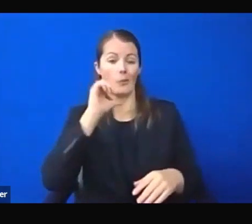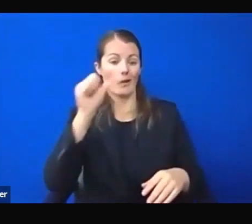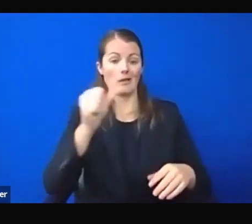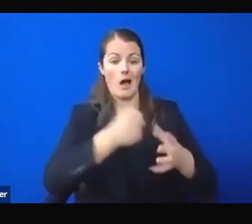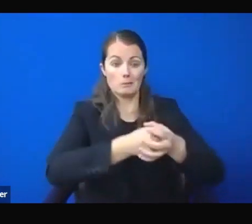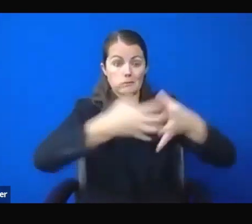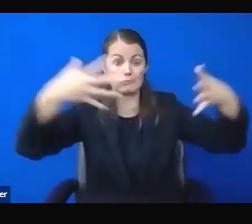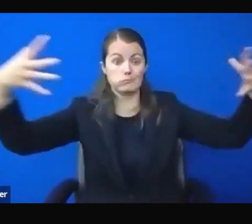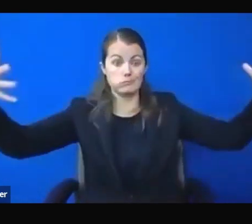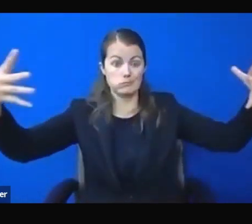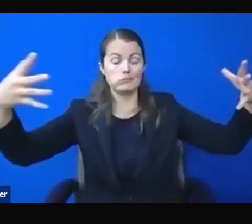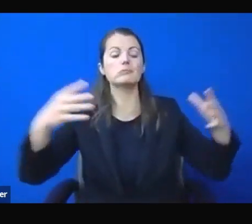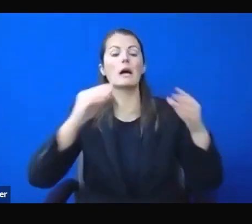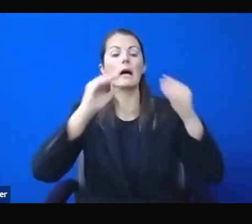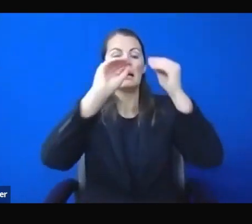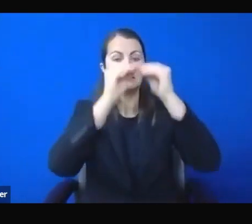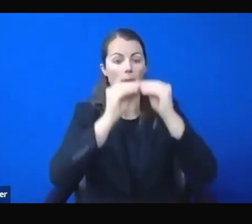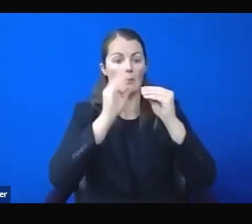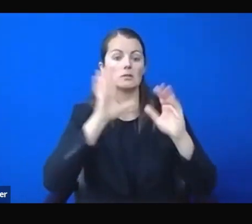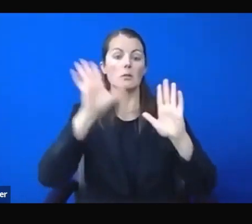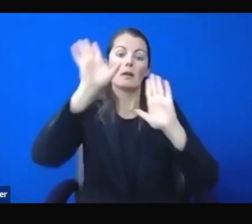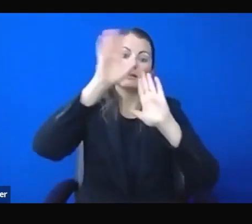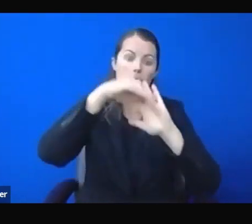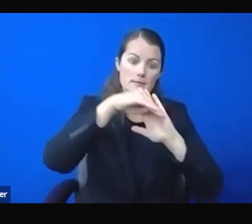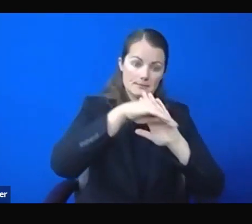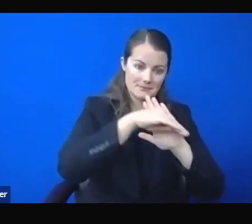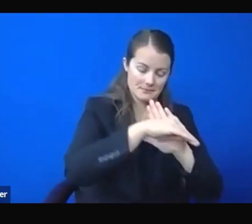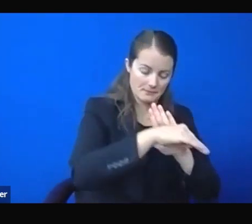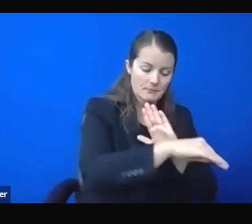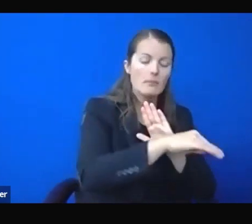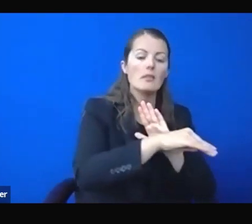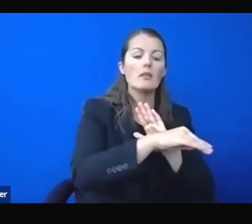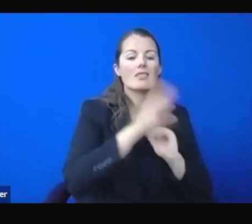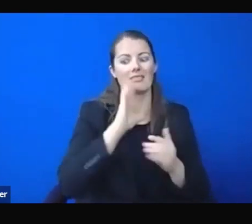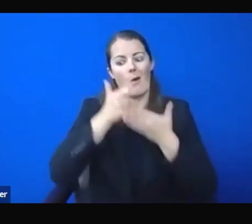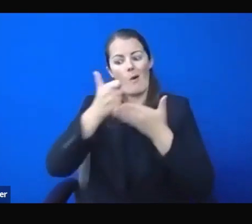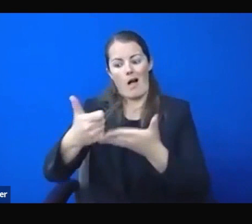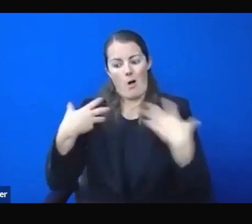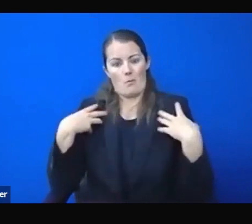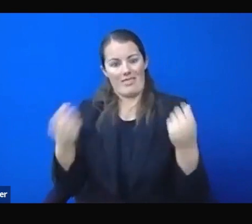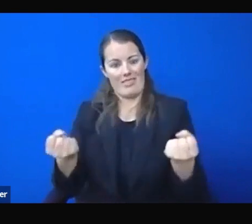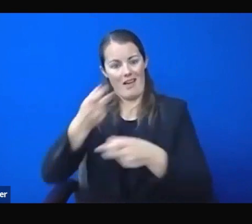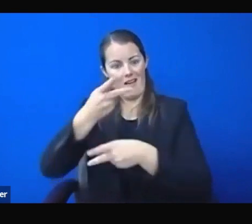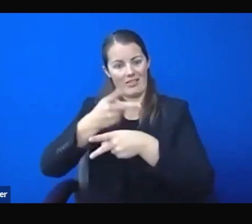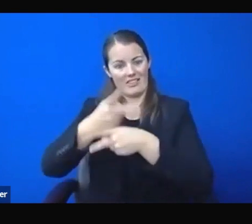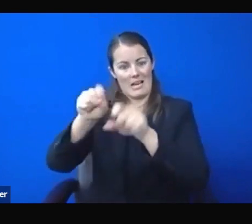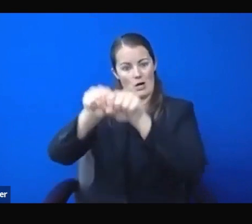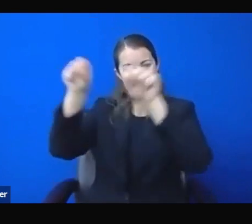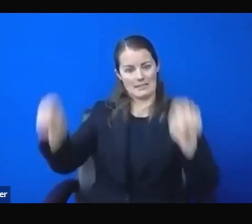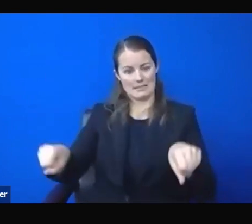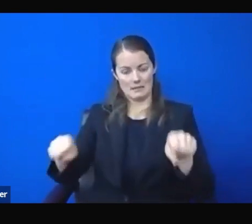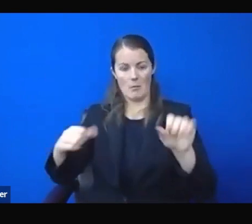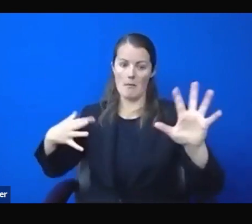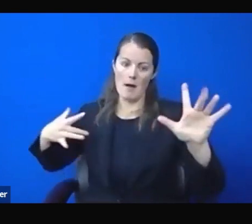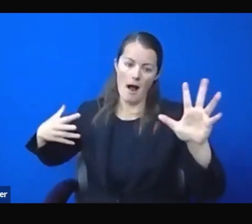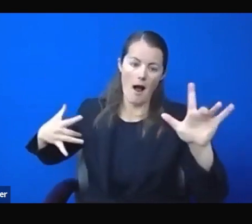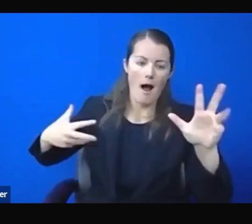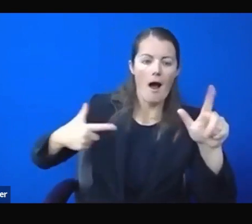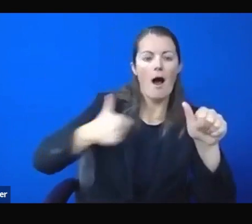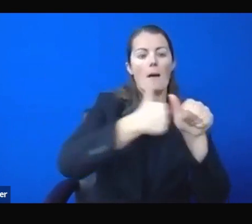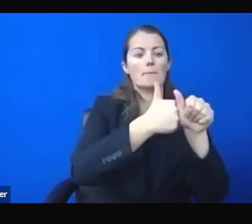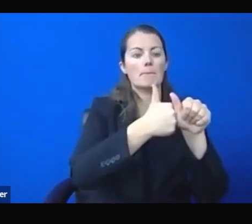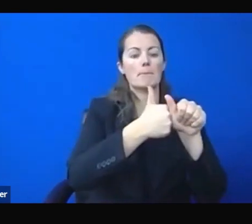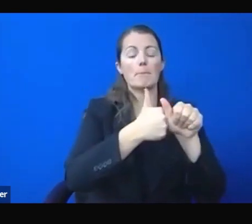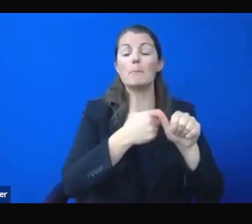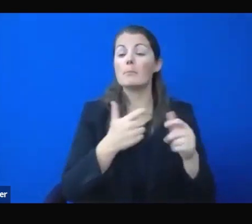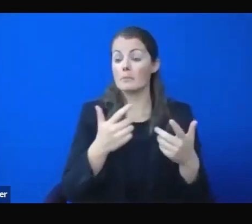When you couple that with the fact that vaccines are here tomorrow or Tuesday, and we'll start vaccinating people, and